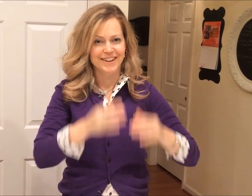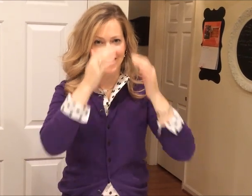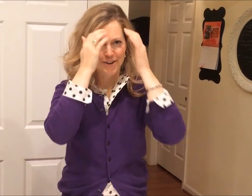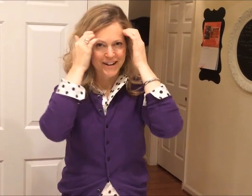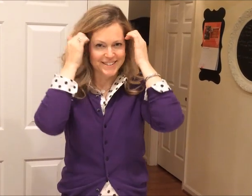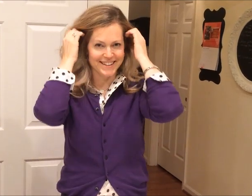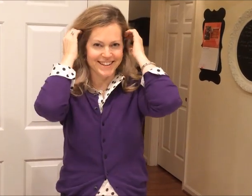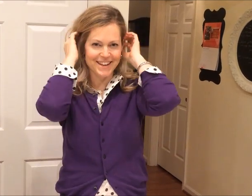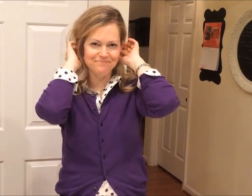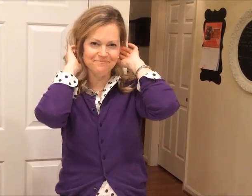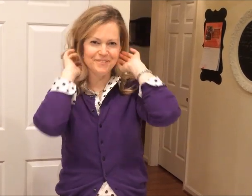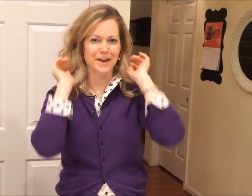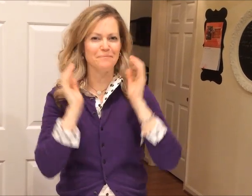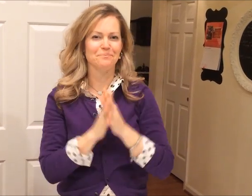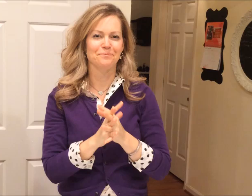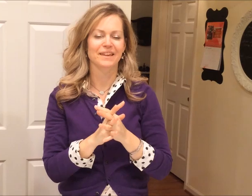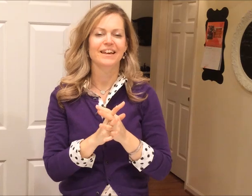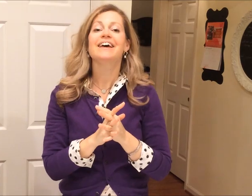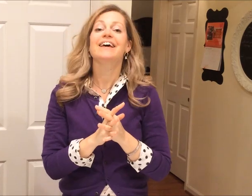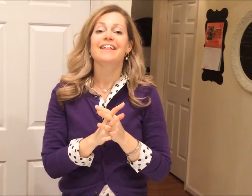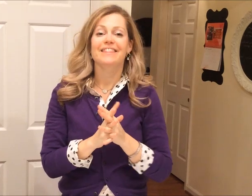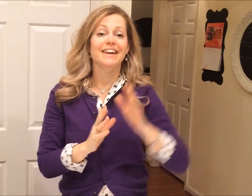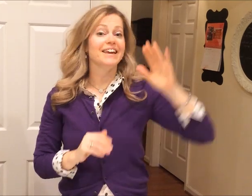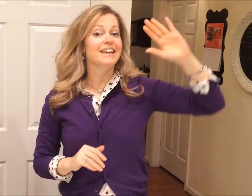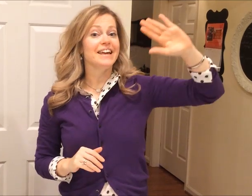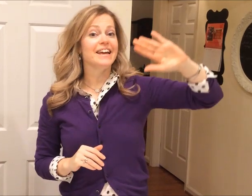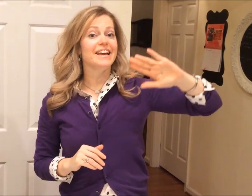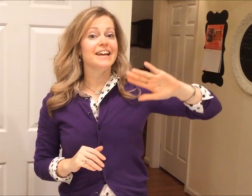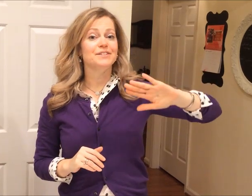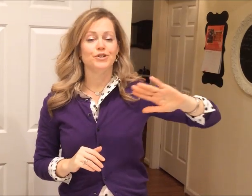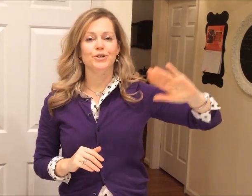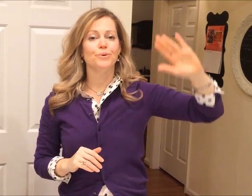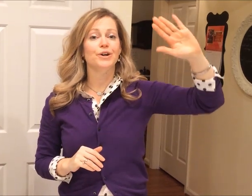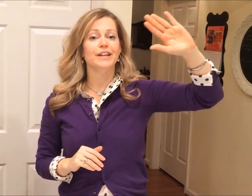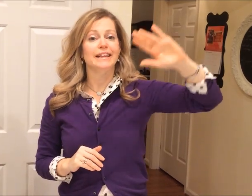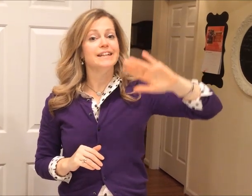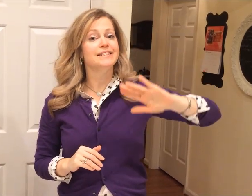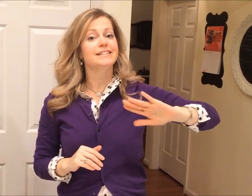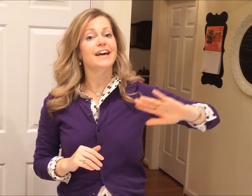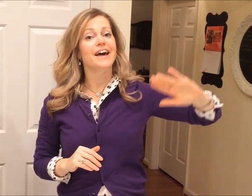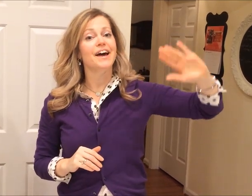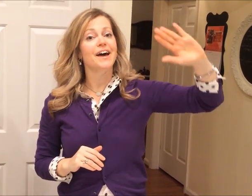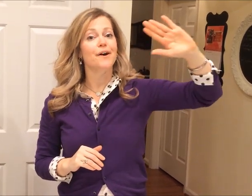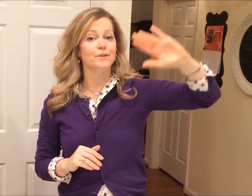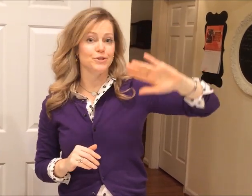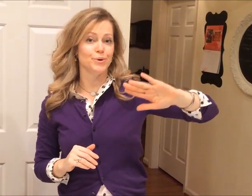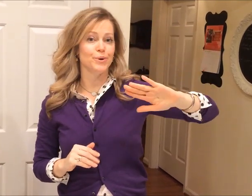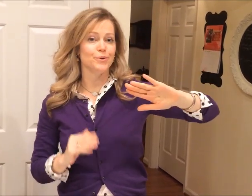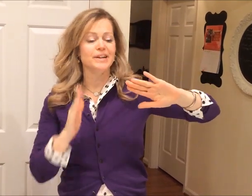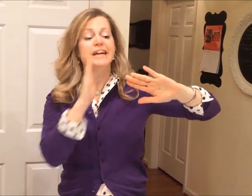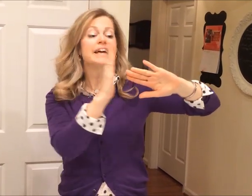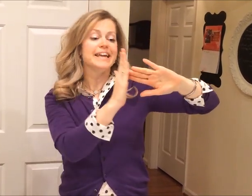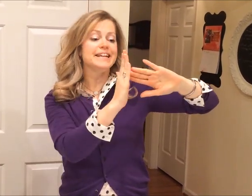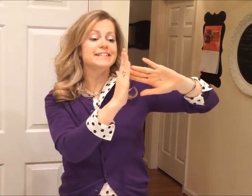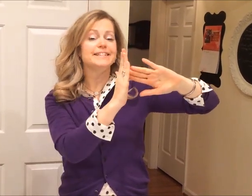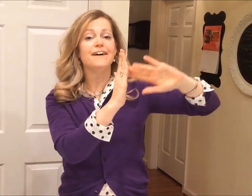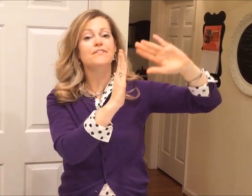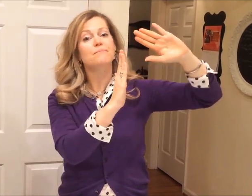Are you ready to sing it again? Okay. The Eastern Woodlands Territory, east of the